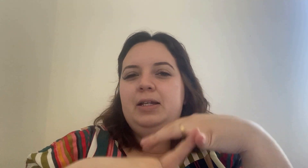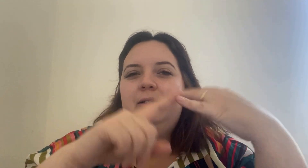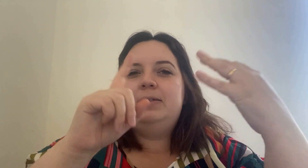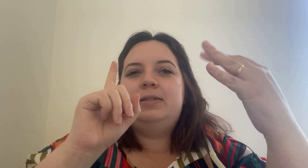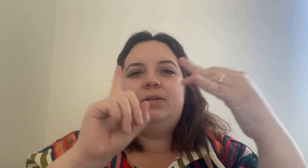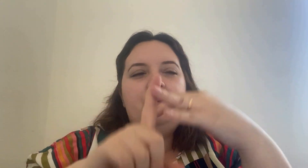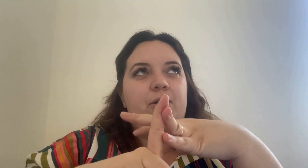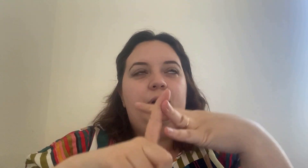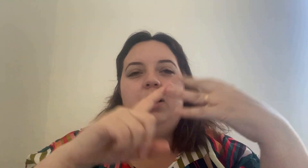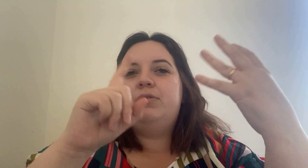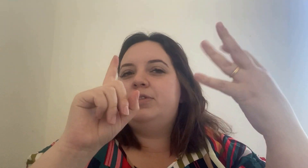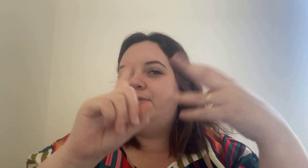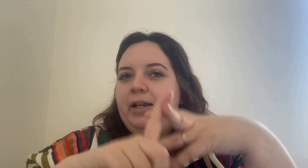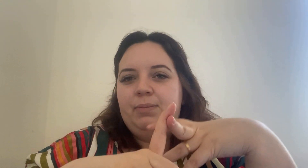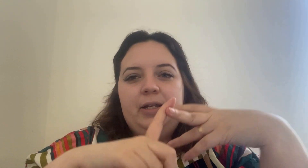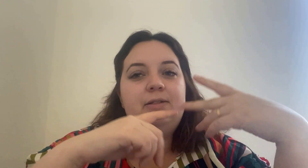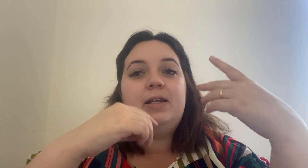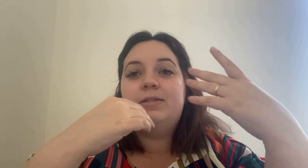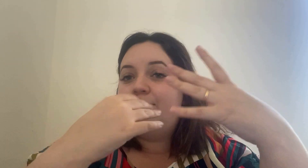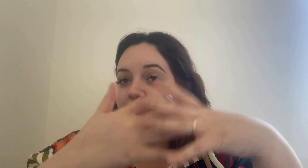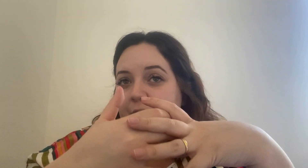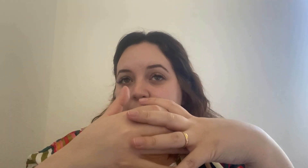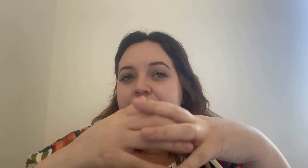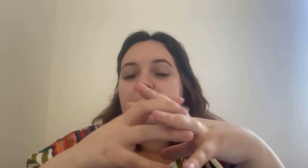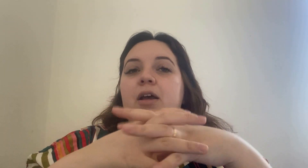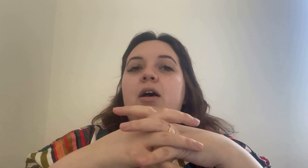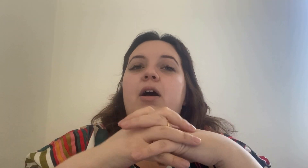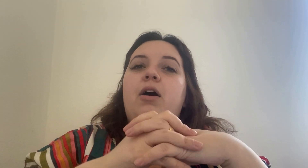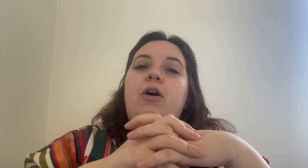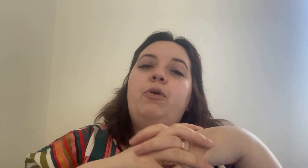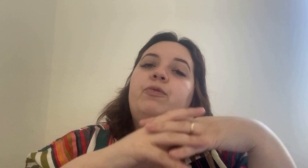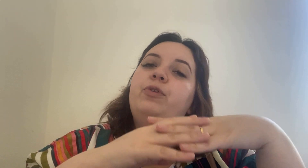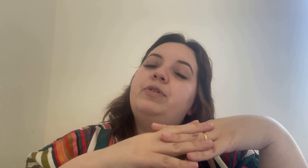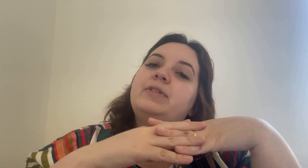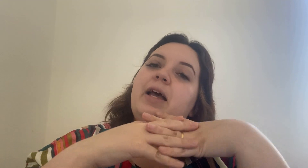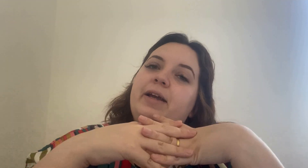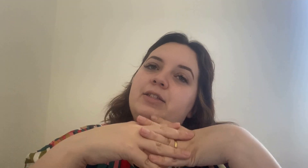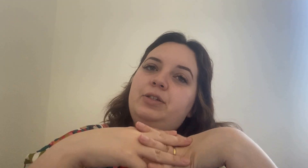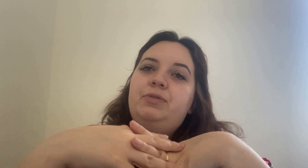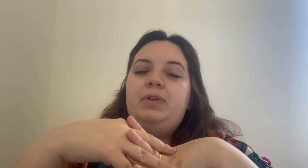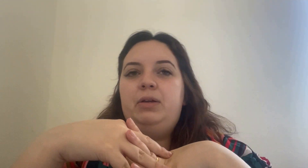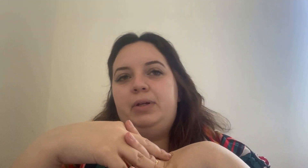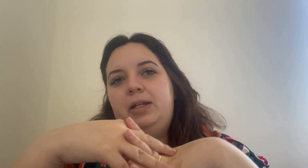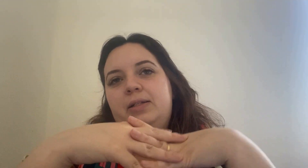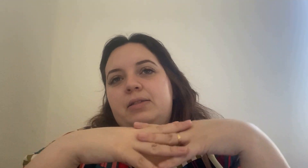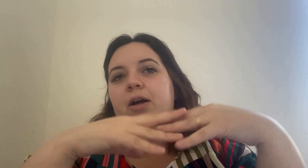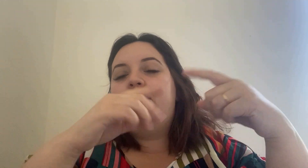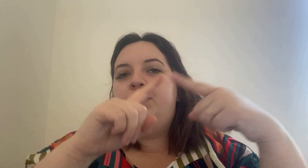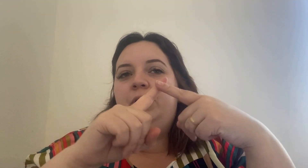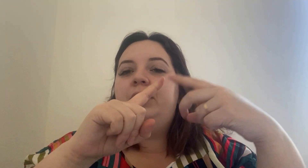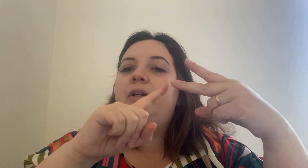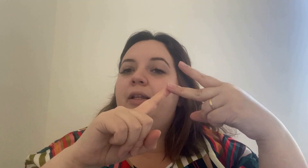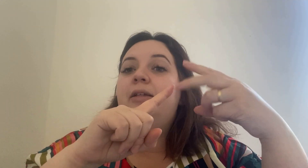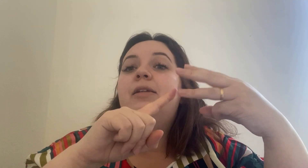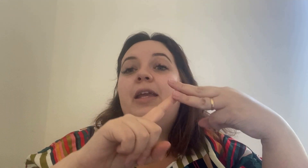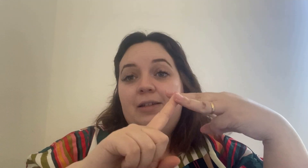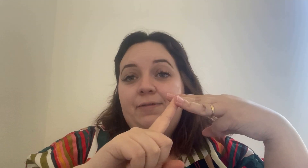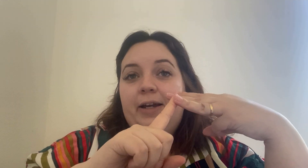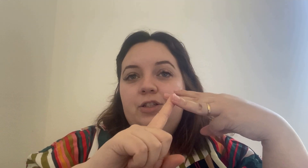minerals vitamins and some herbs all flux active ingredients are pure clean and effective